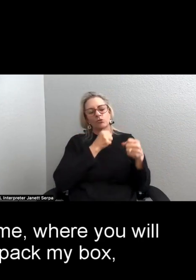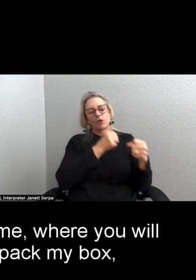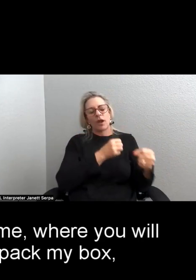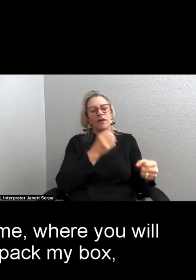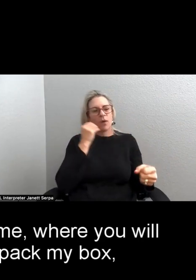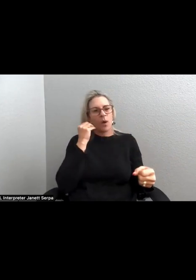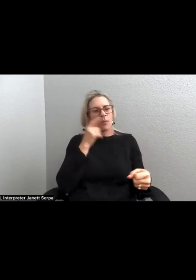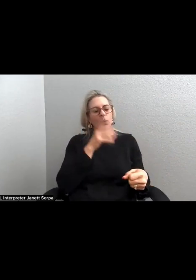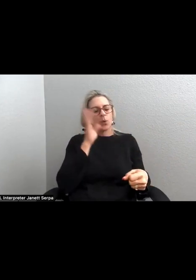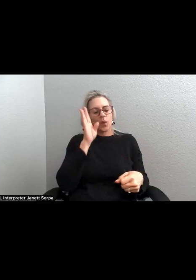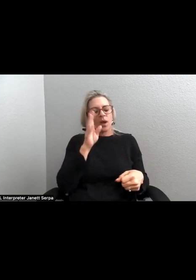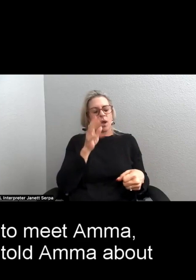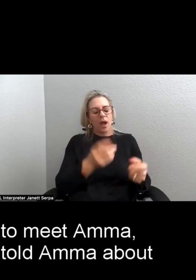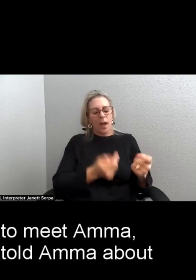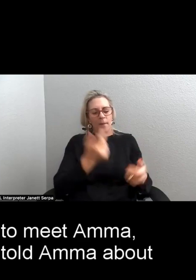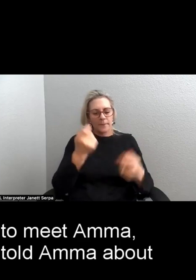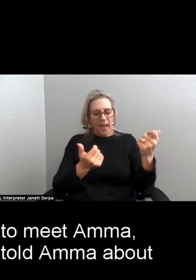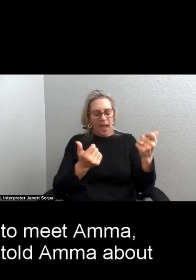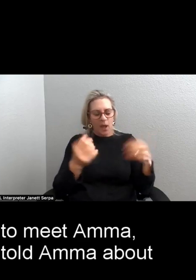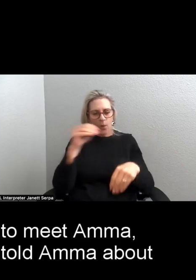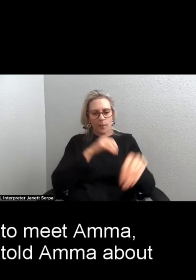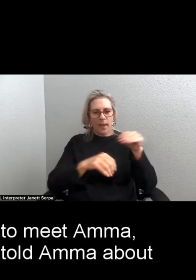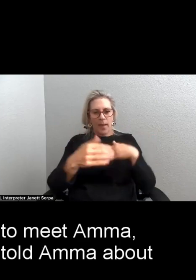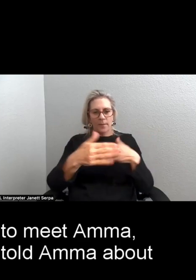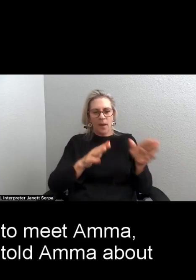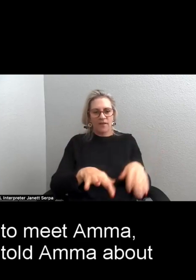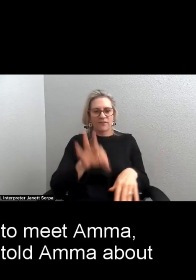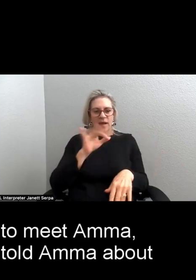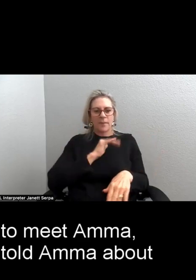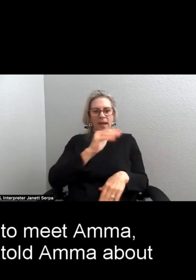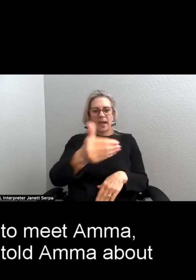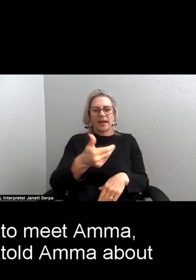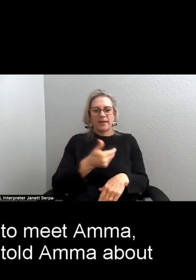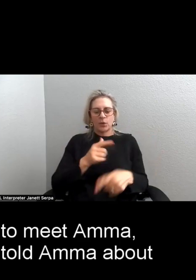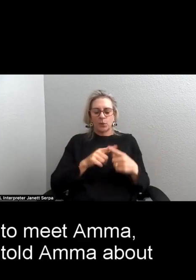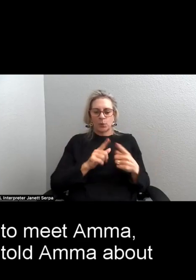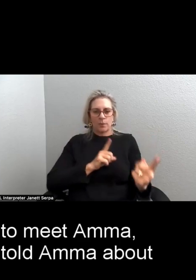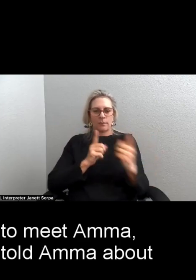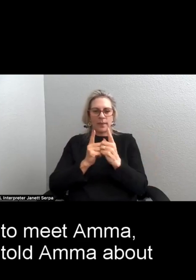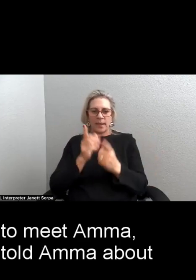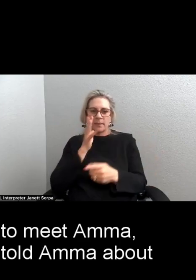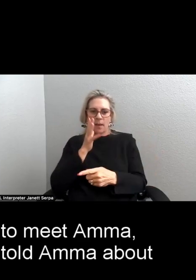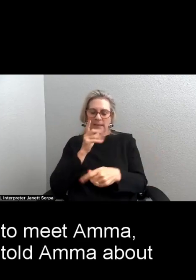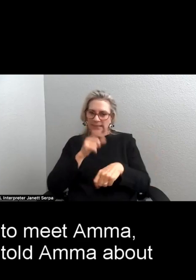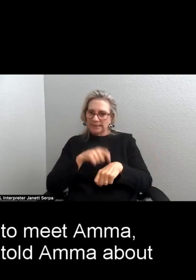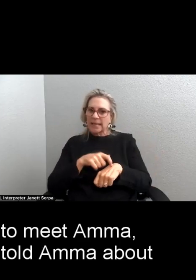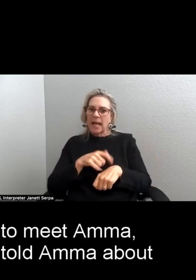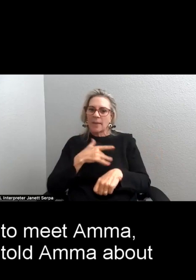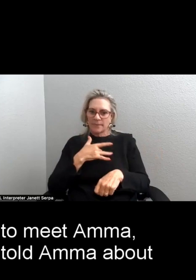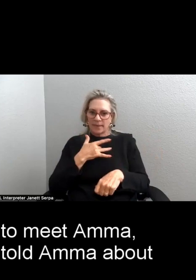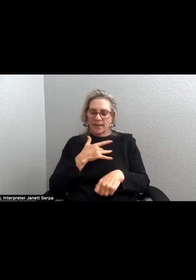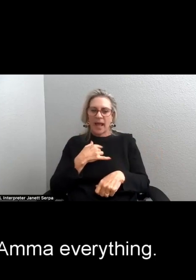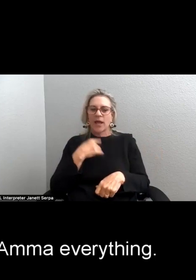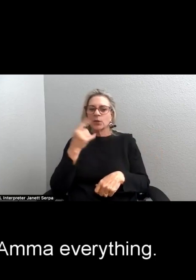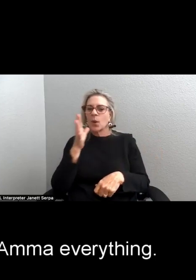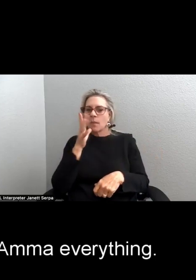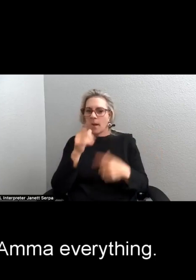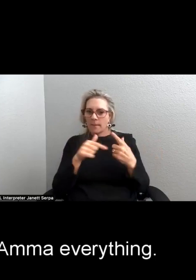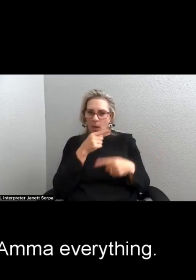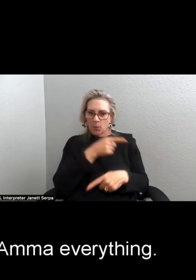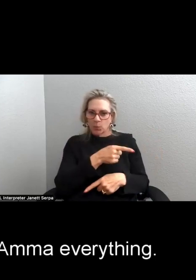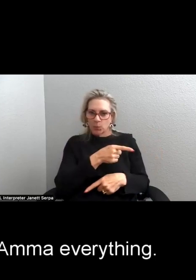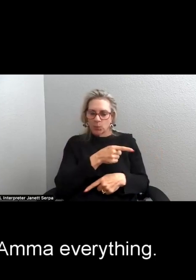and repack my box. Find my invitation to meet Amma because it's time I told Amma about you.